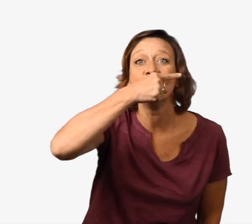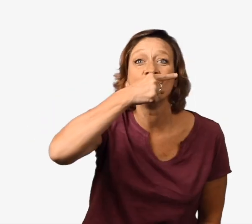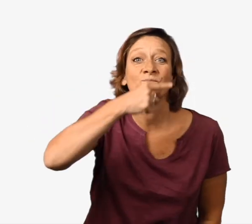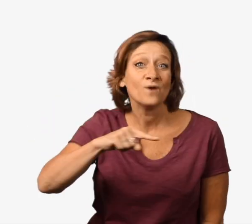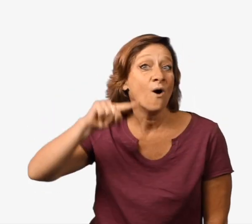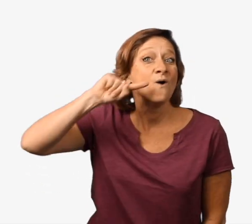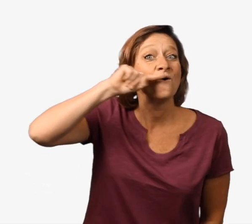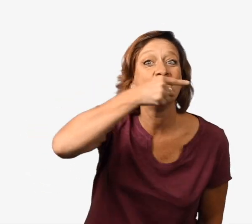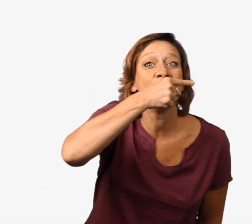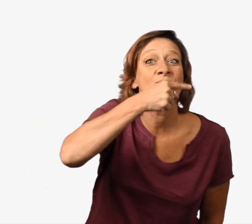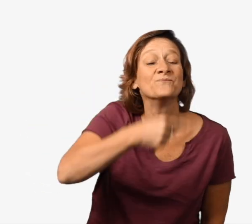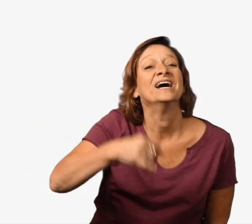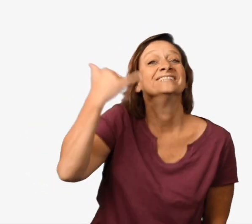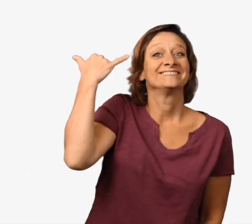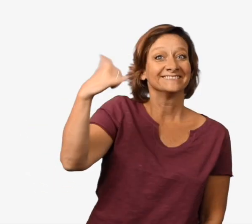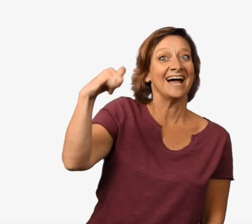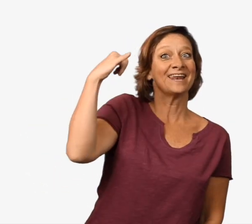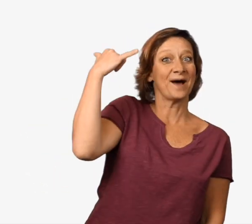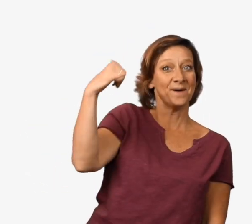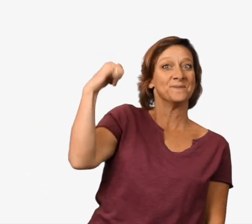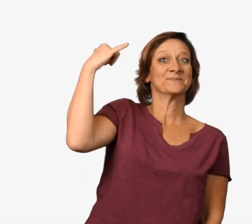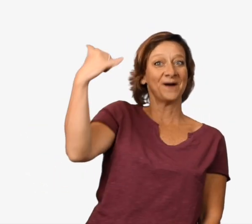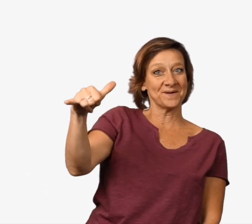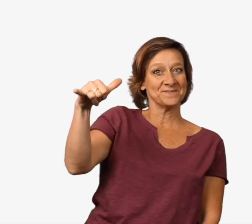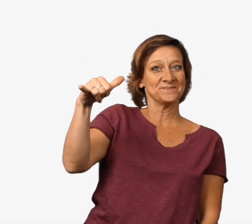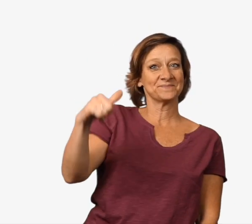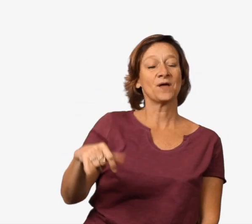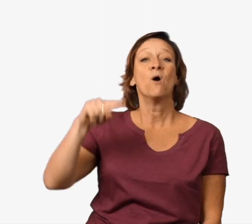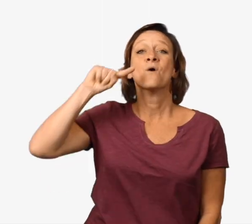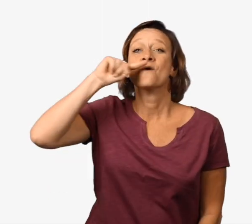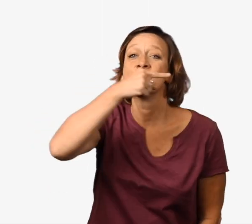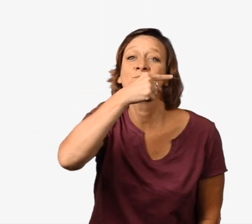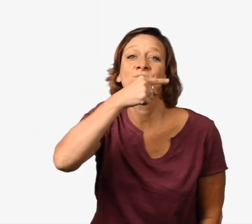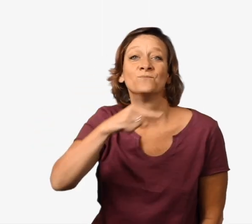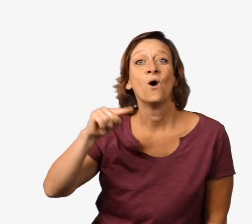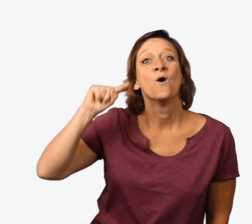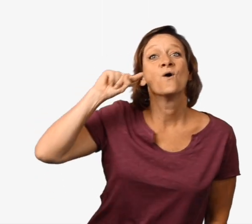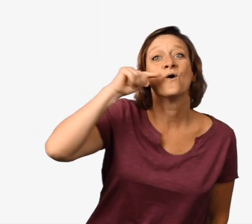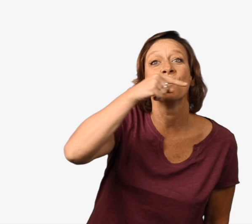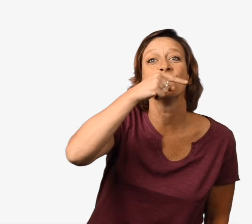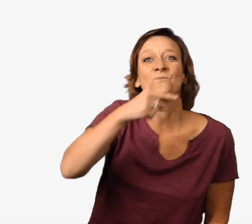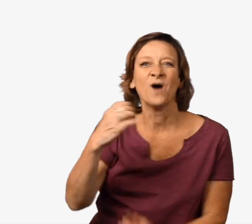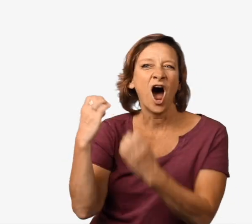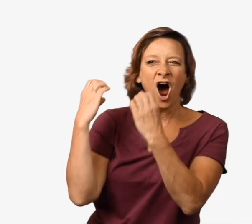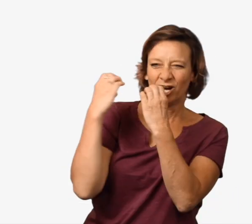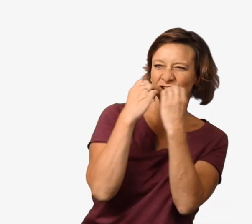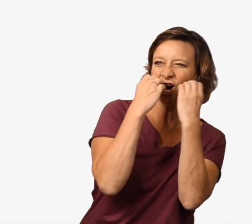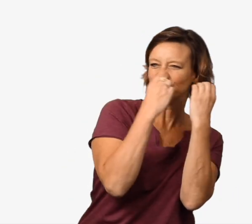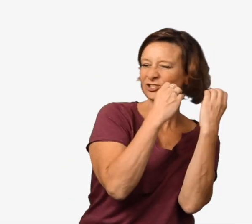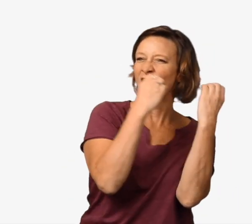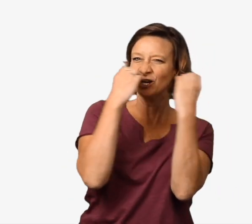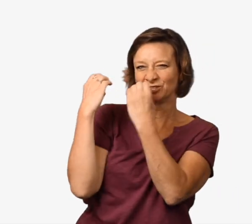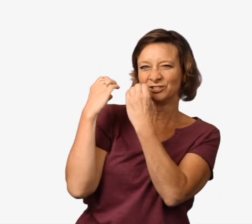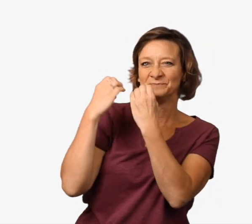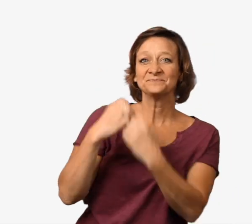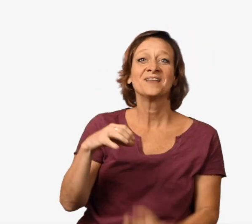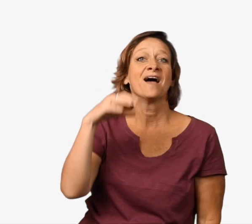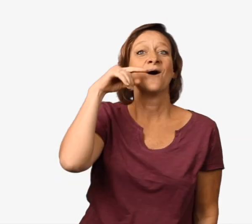Corn Corn, corn Yellow, yellow, yellow Corn Corn Chomp, chomp, chomp